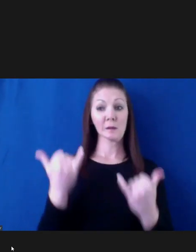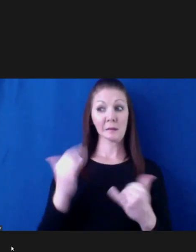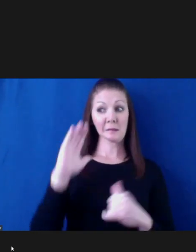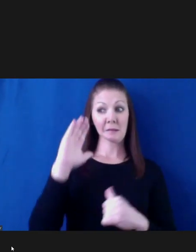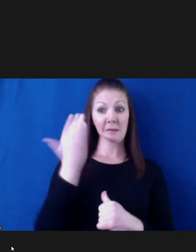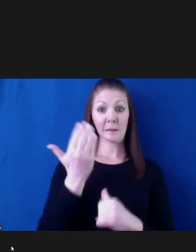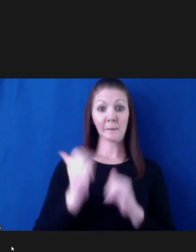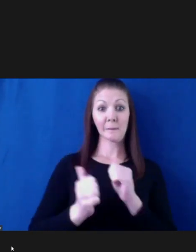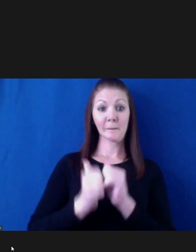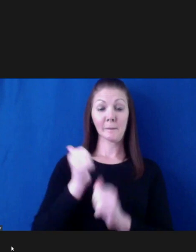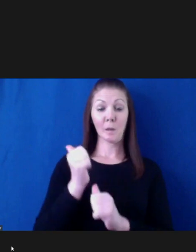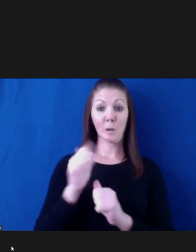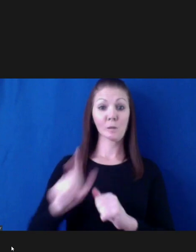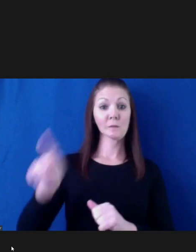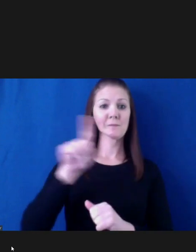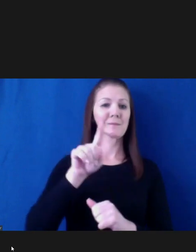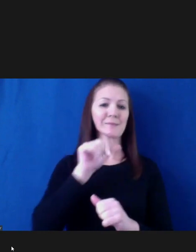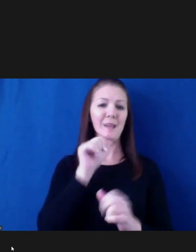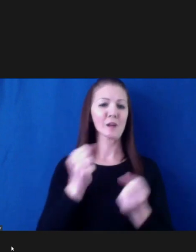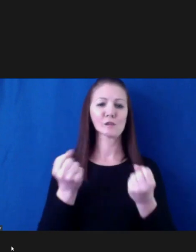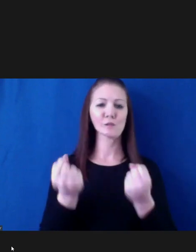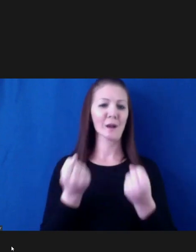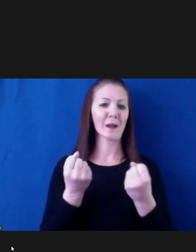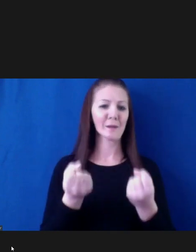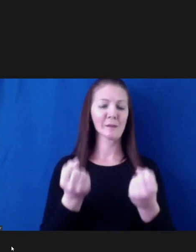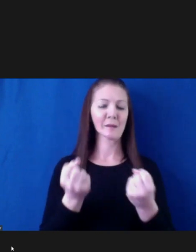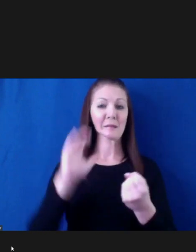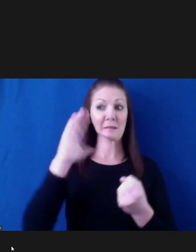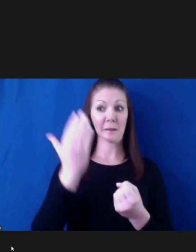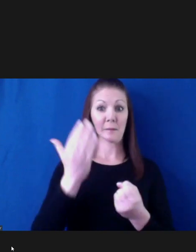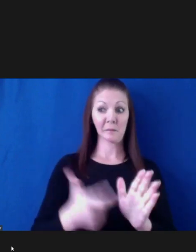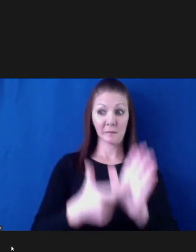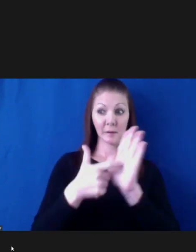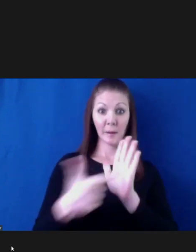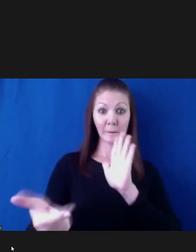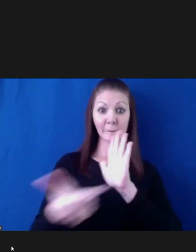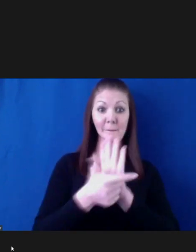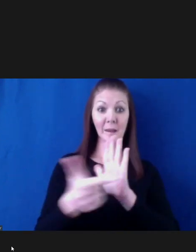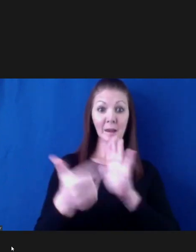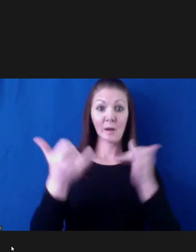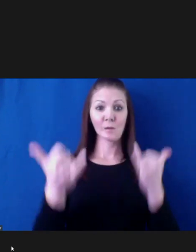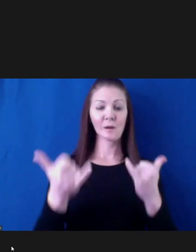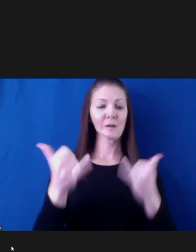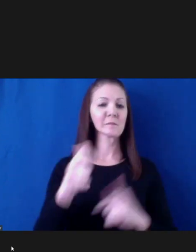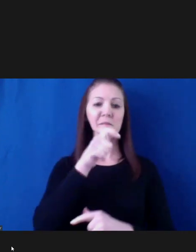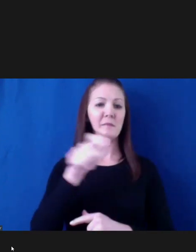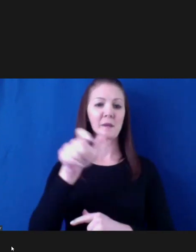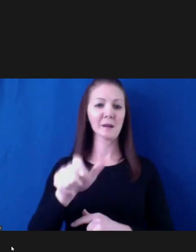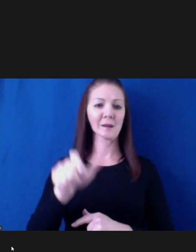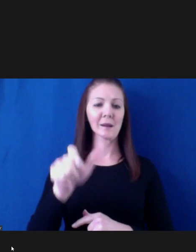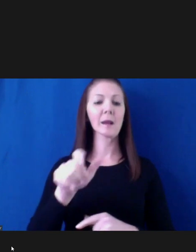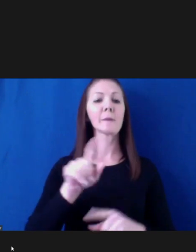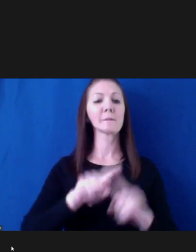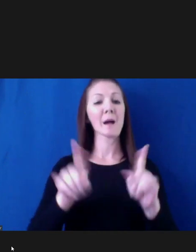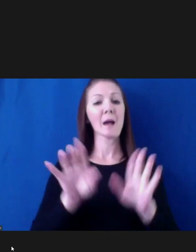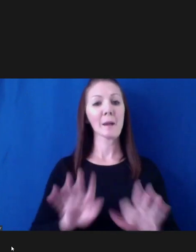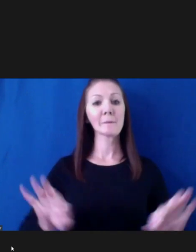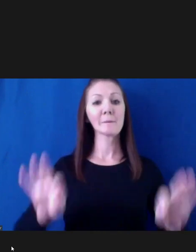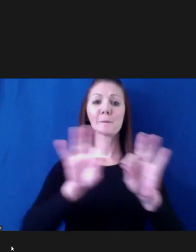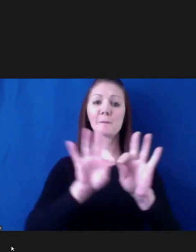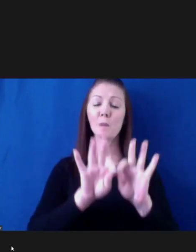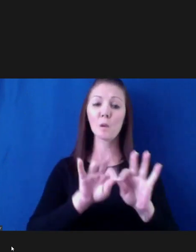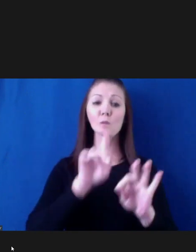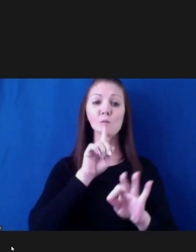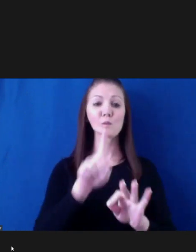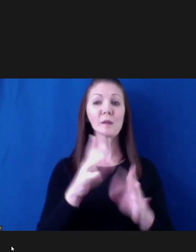majority of people are not driving. So I'm not sure that we need a ban. But I've got to reinforce that five times over. Stay